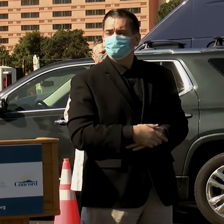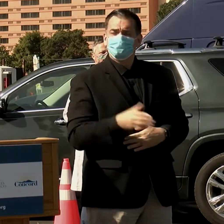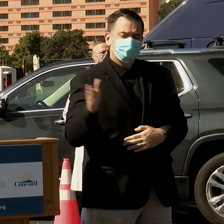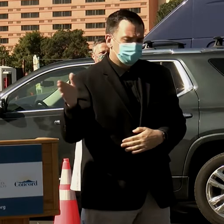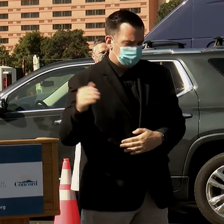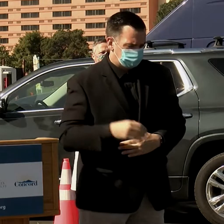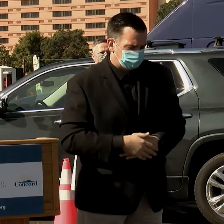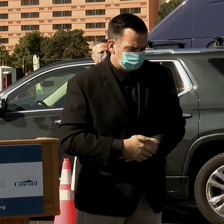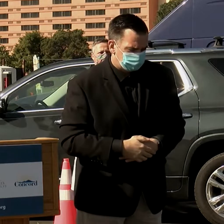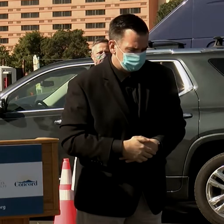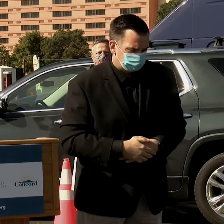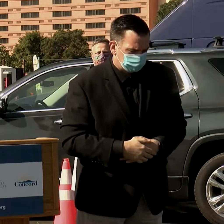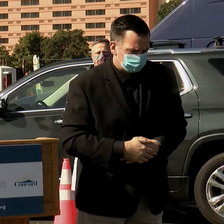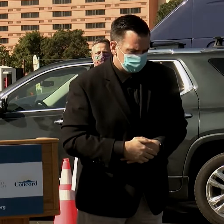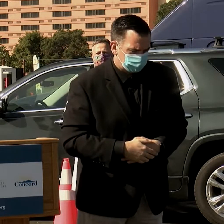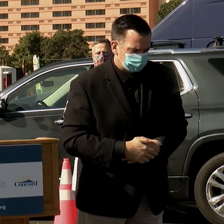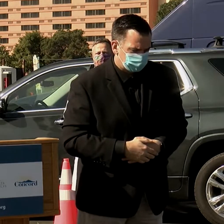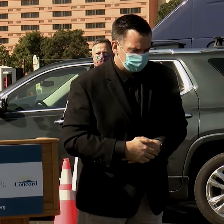Yes, over here.